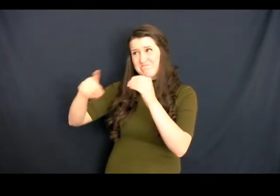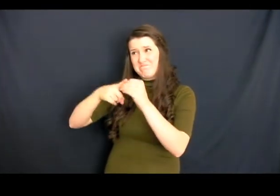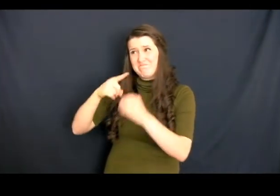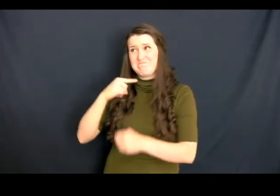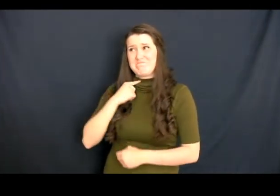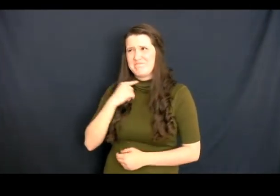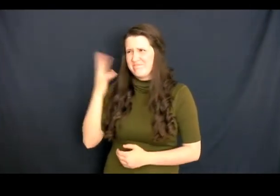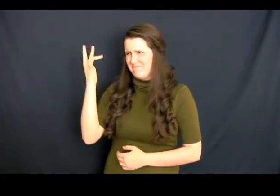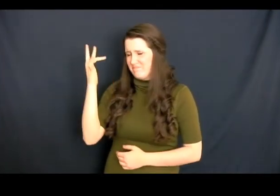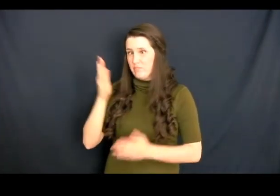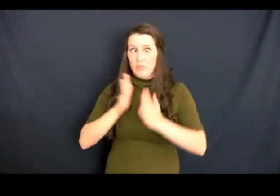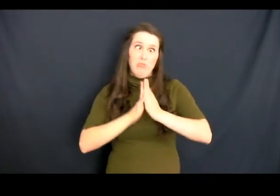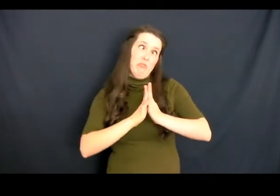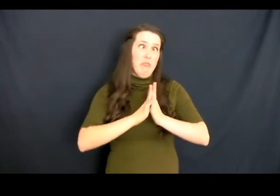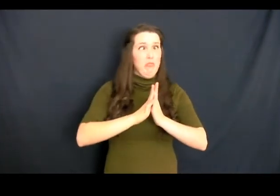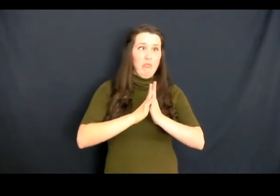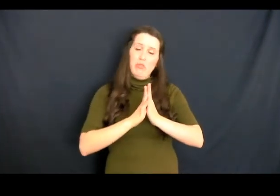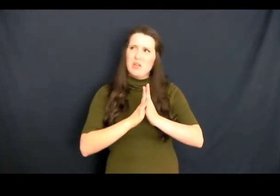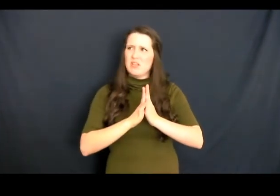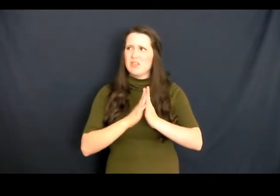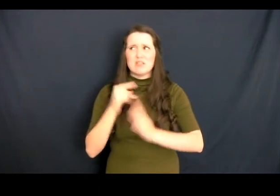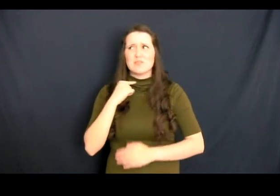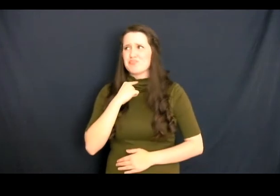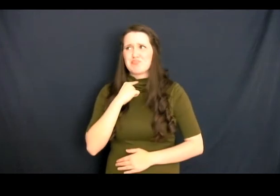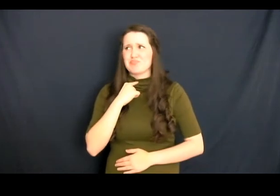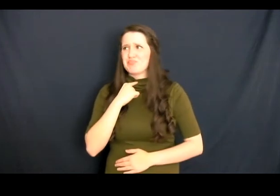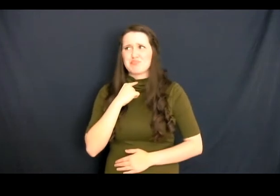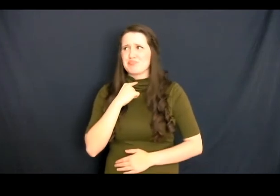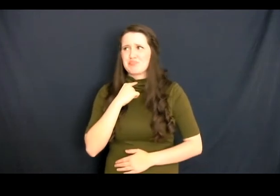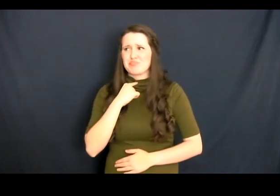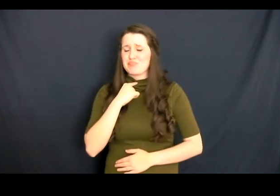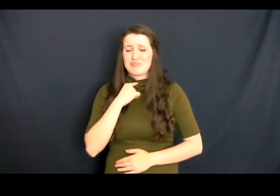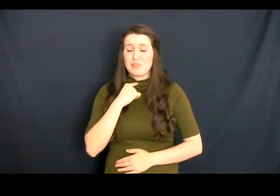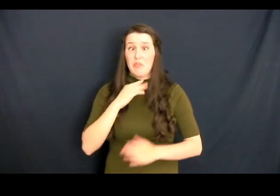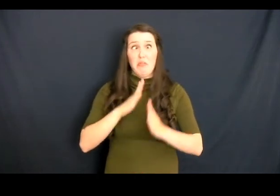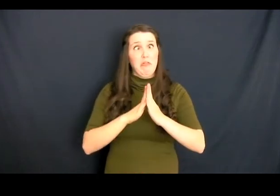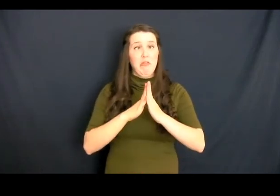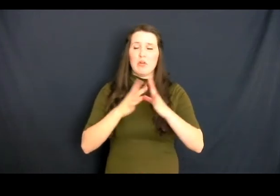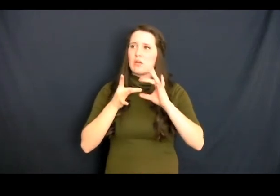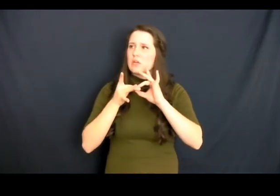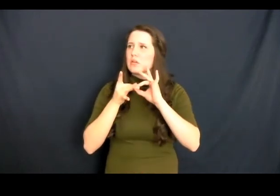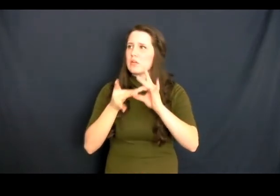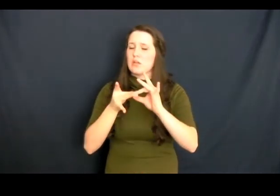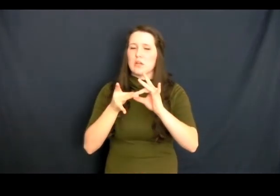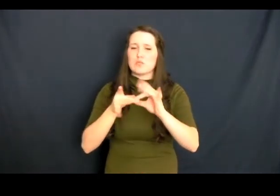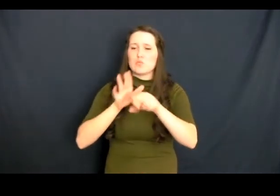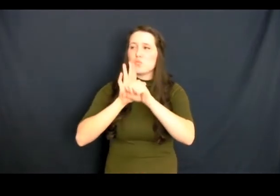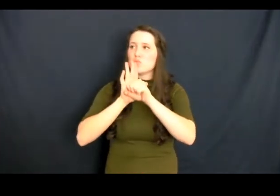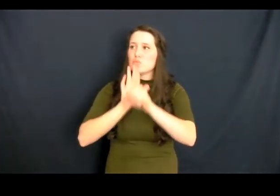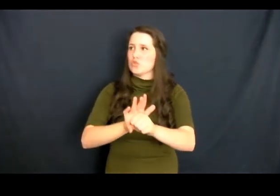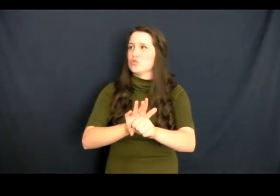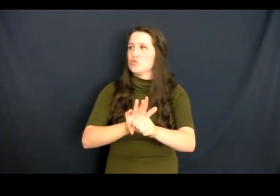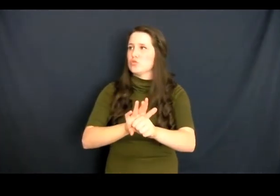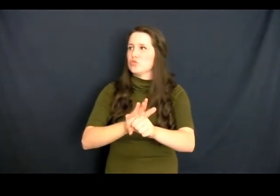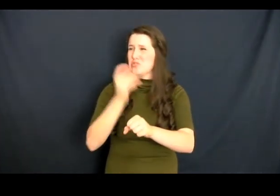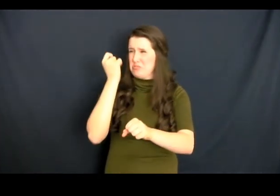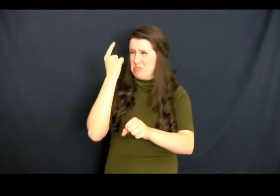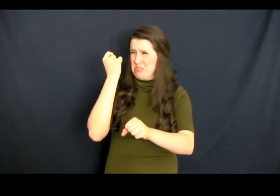Chong, Ching Chong is not an accent. Ching Chong, Ching Chong is a racist interpretation of a language often associated